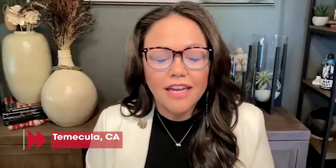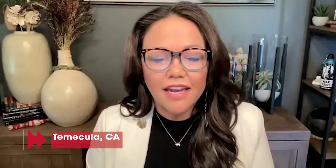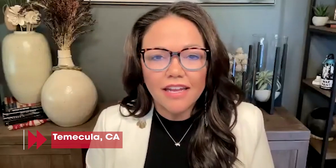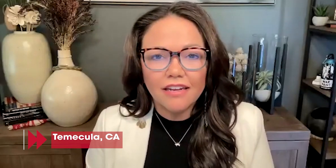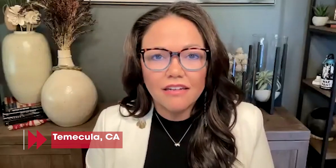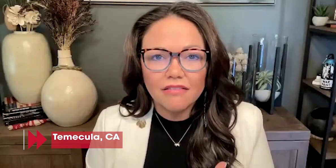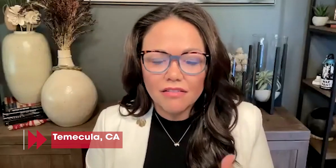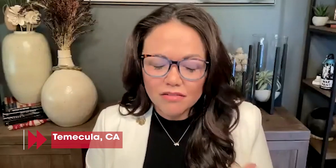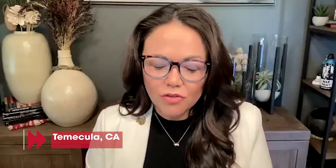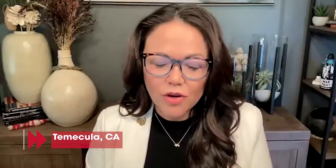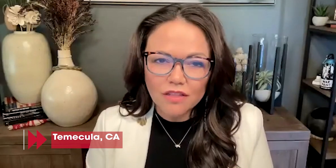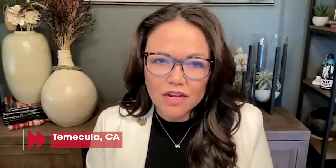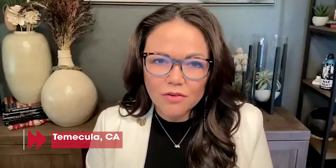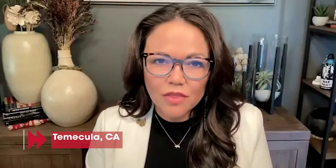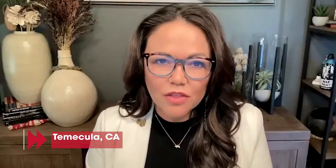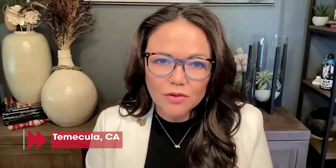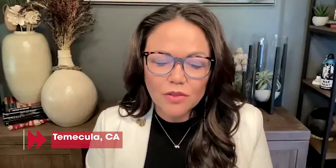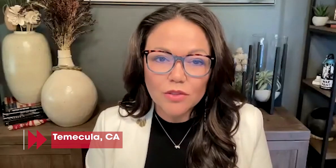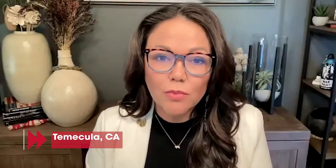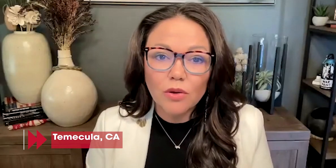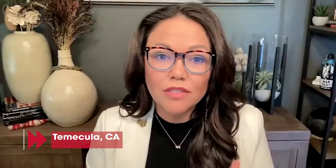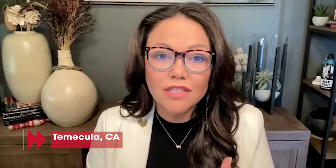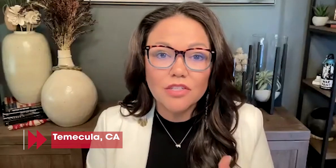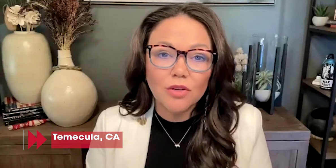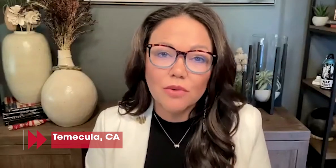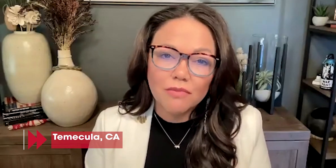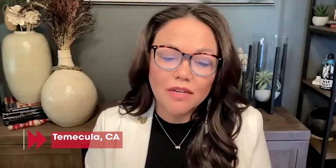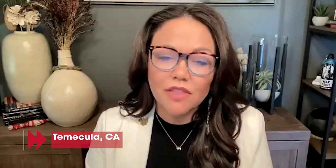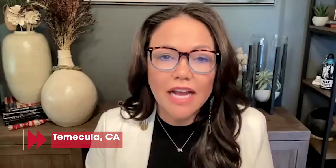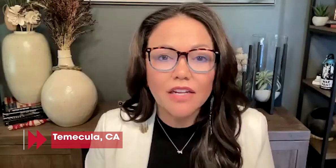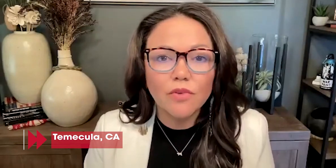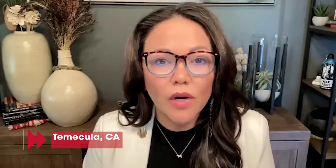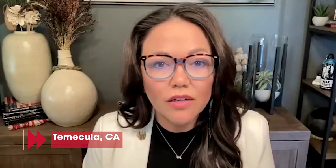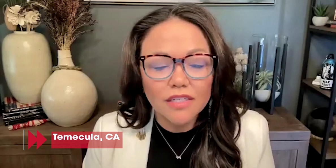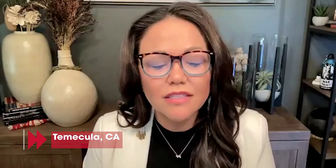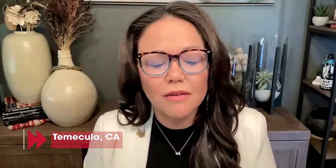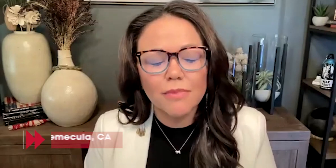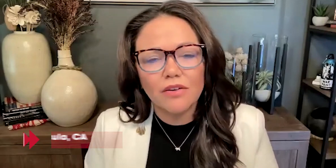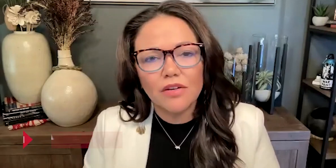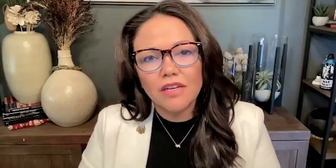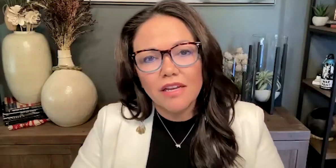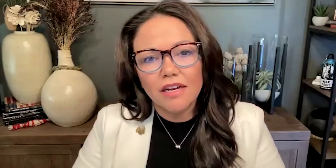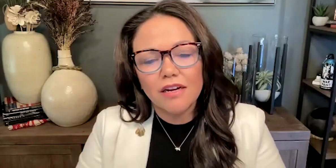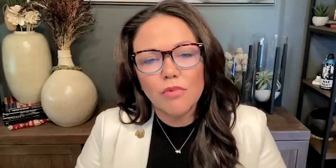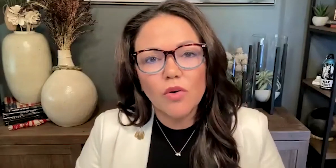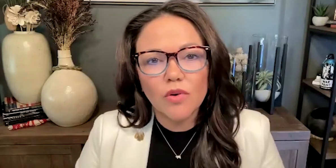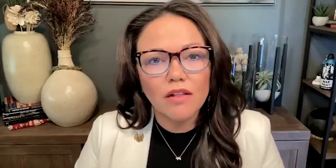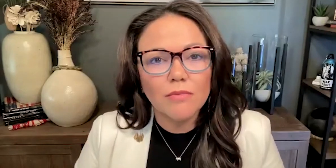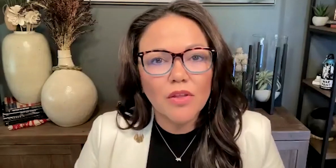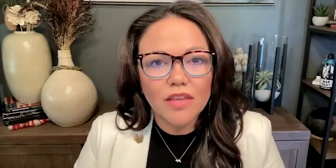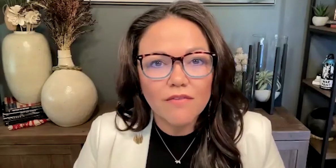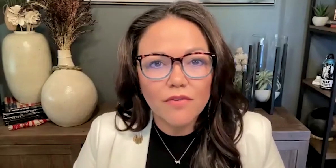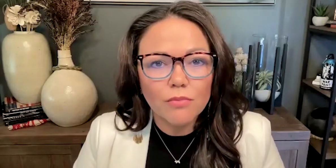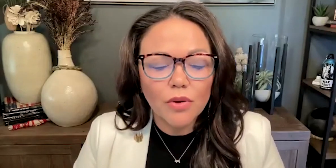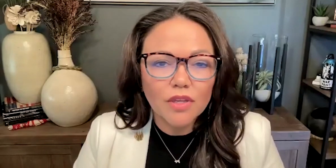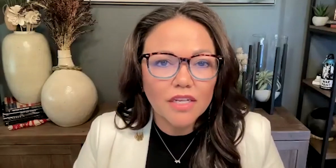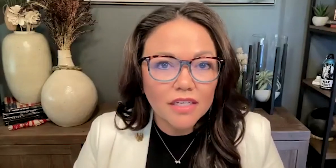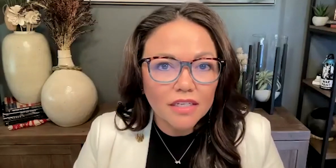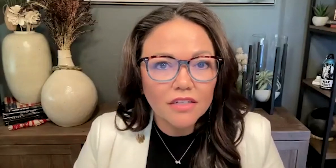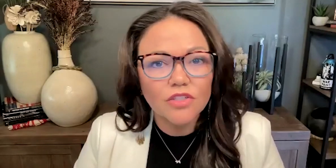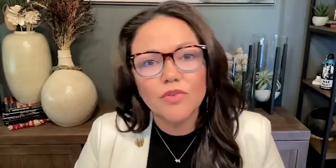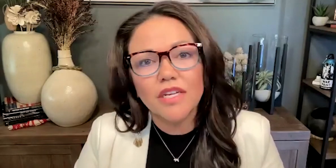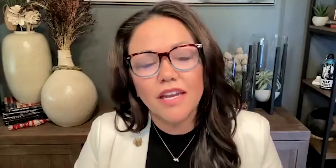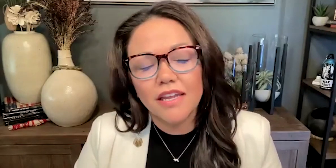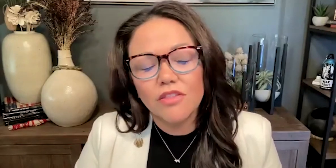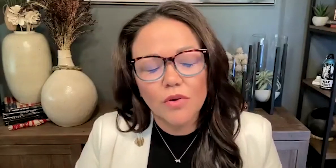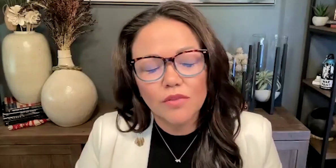And going along with those polls that showed kind of a lack of awareness about overall about the effort, both in